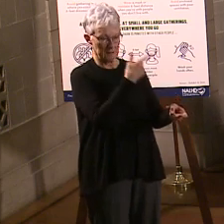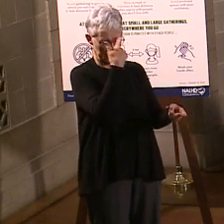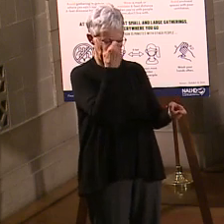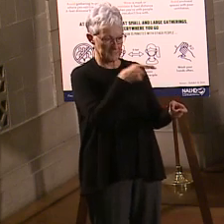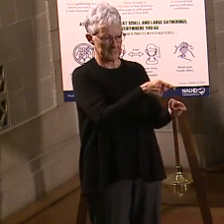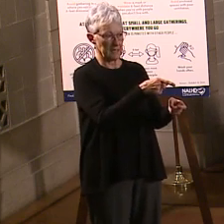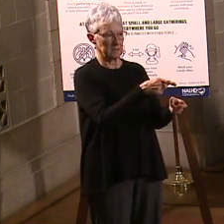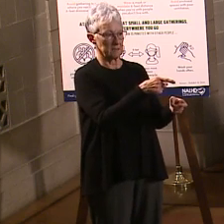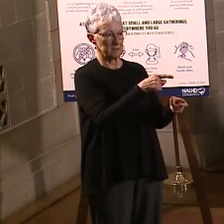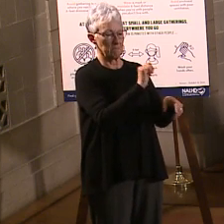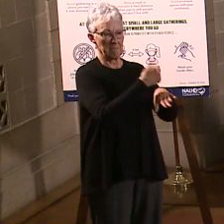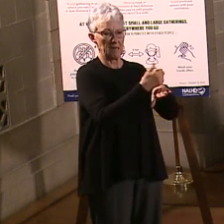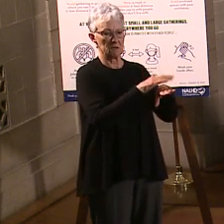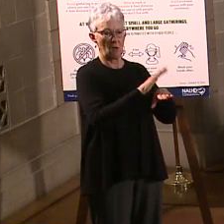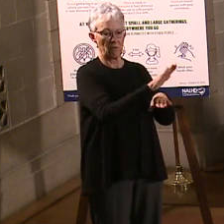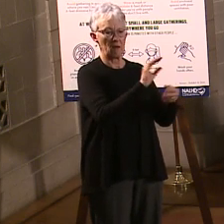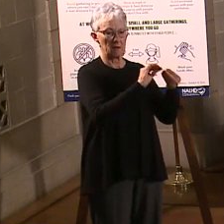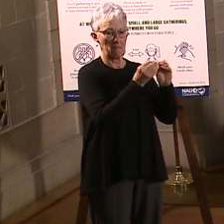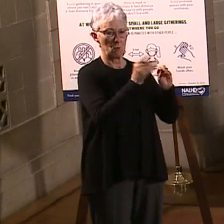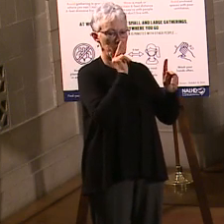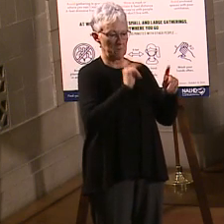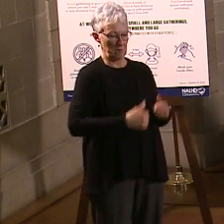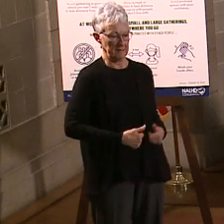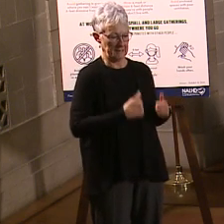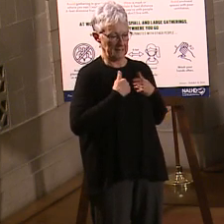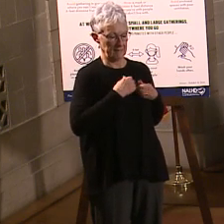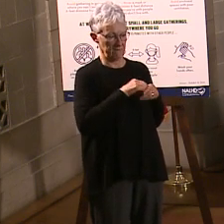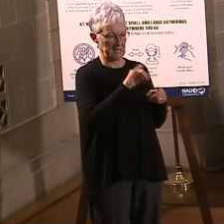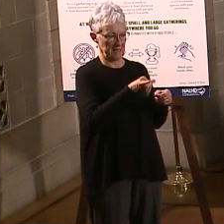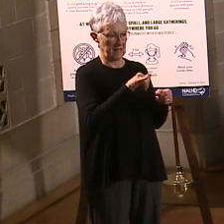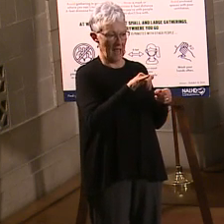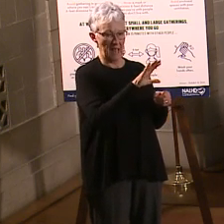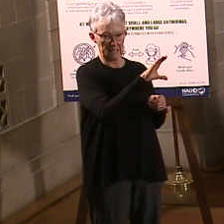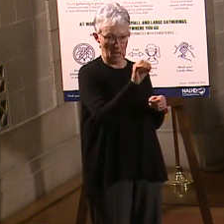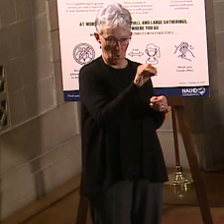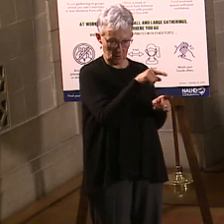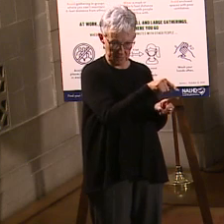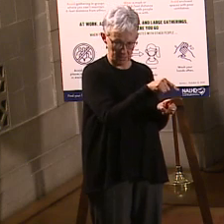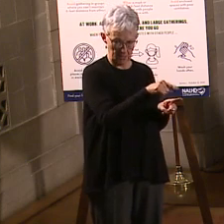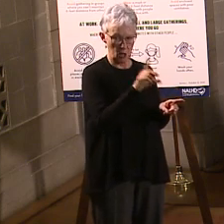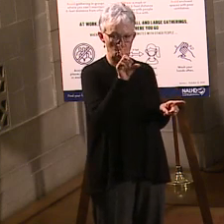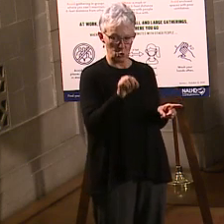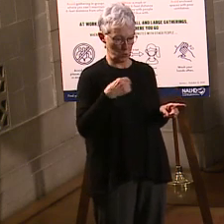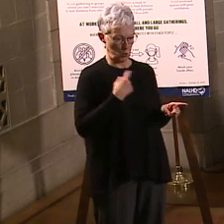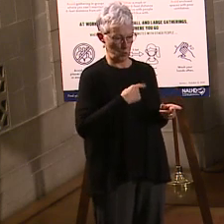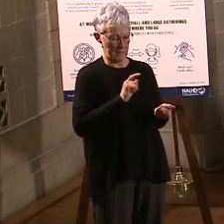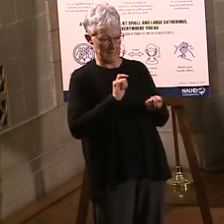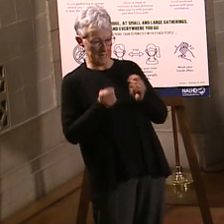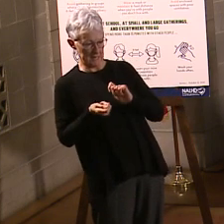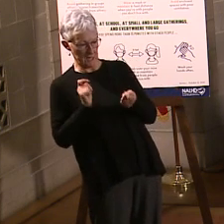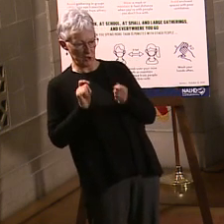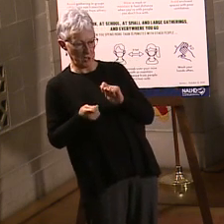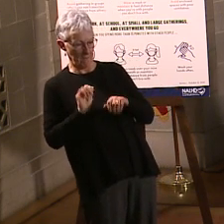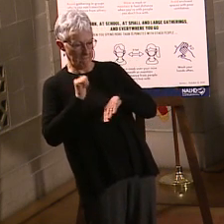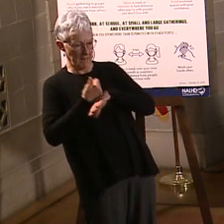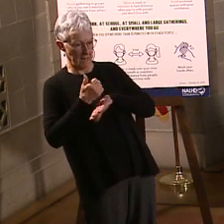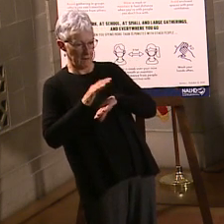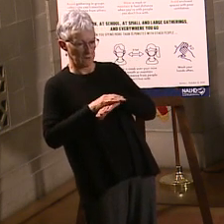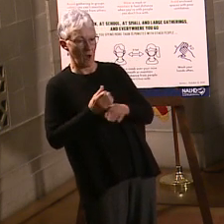say, people who are 65 years and older and that sort of thing. And is the vaccine allocation being adjusted for that? the answer is yes.